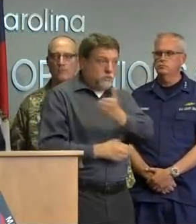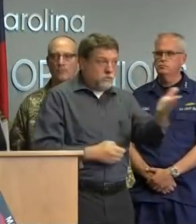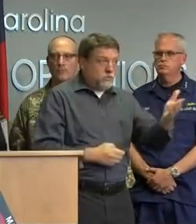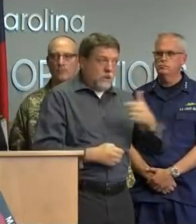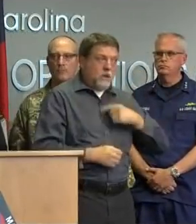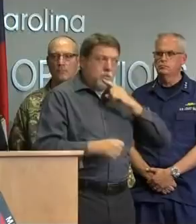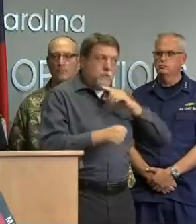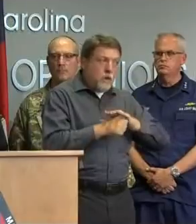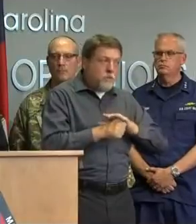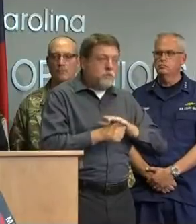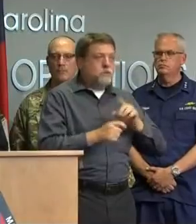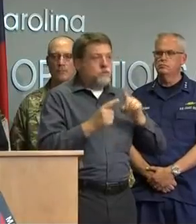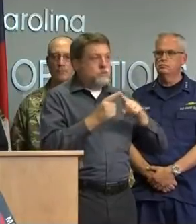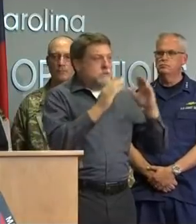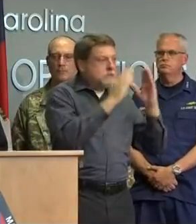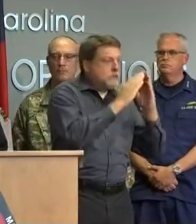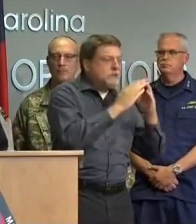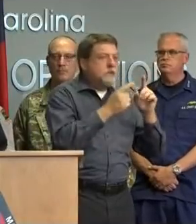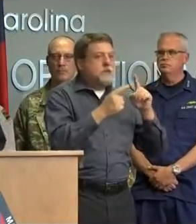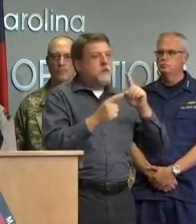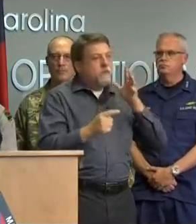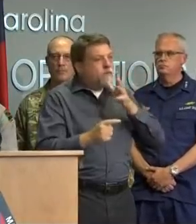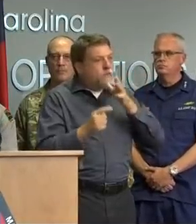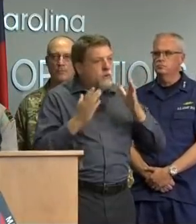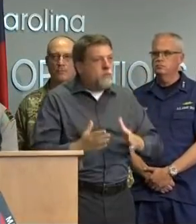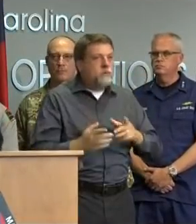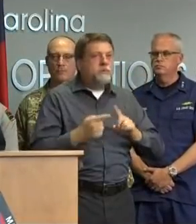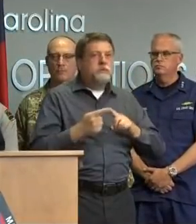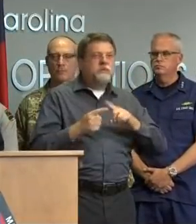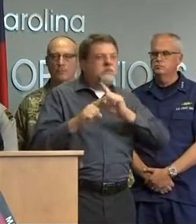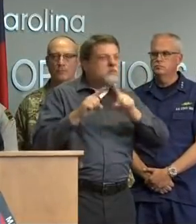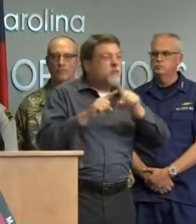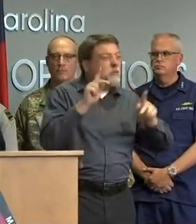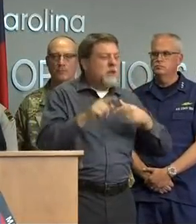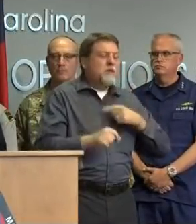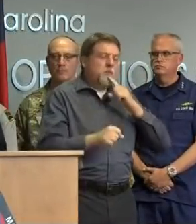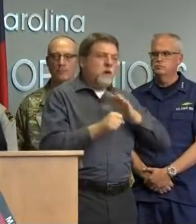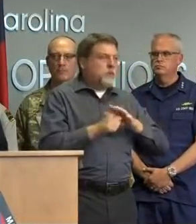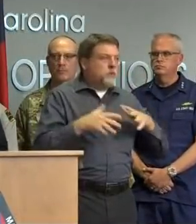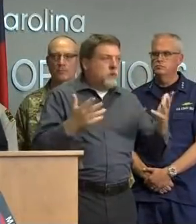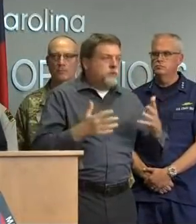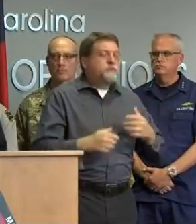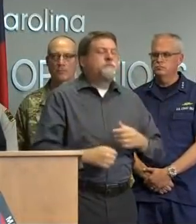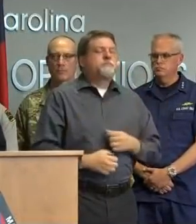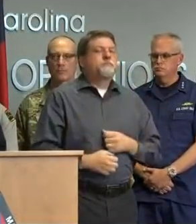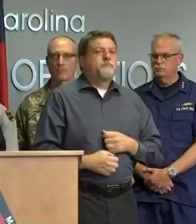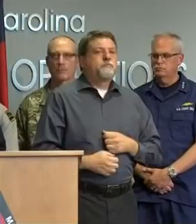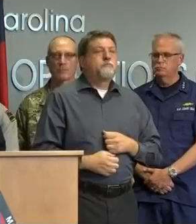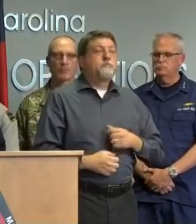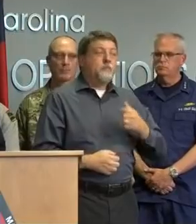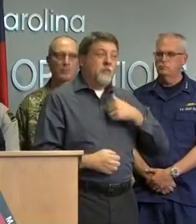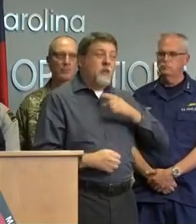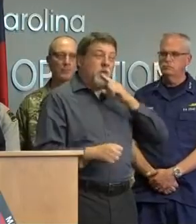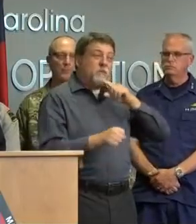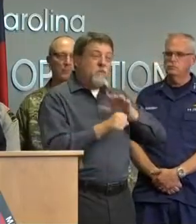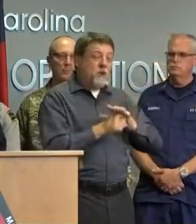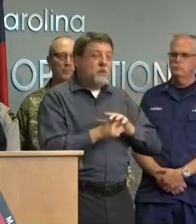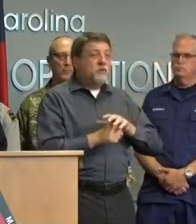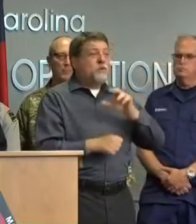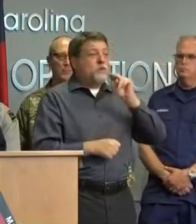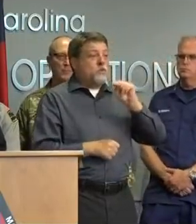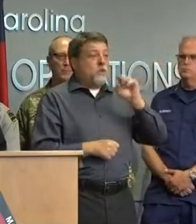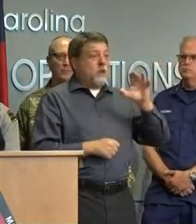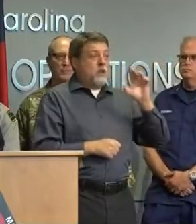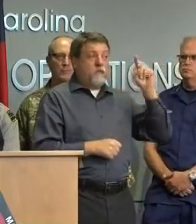cities farms and businesses damaged by Florence is this North Carolina is with